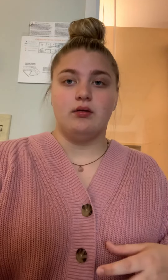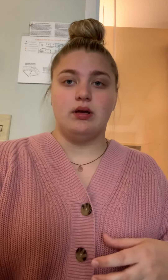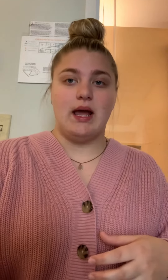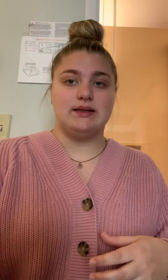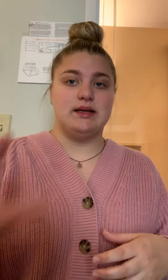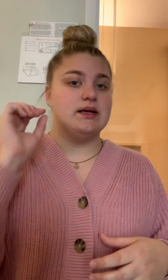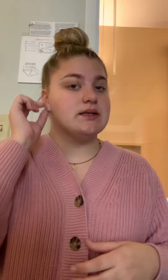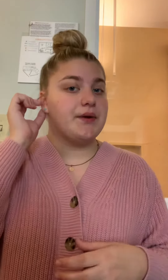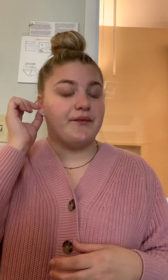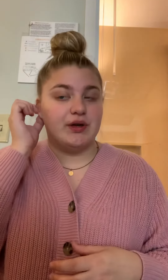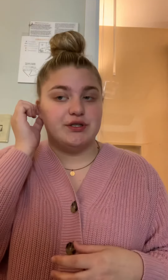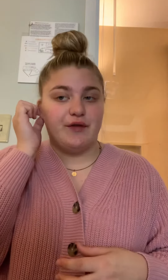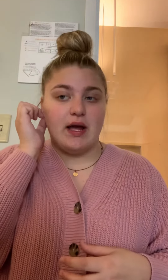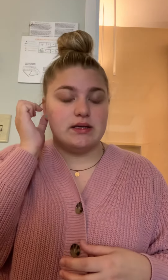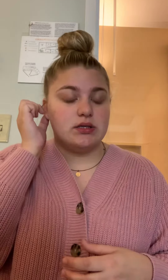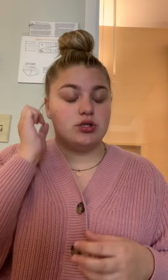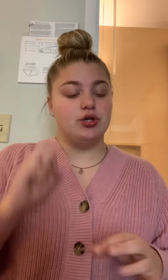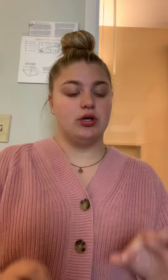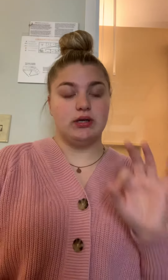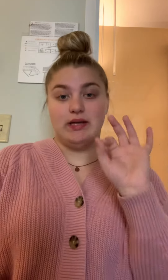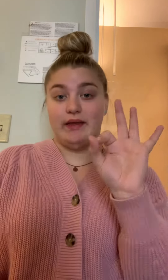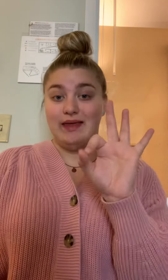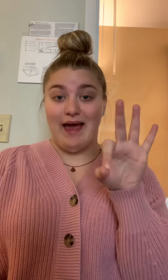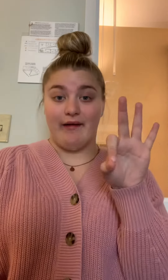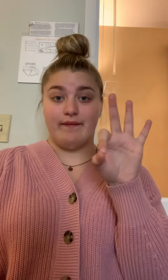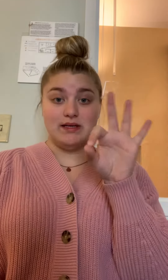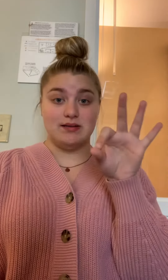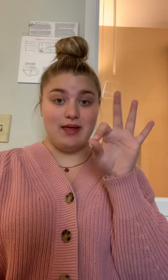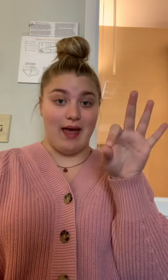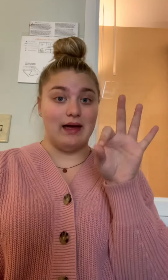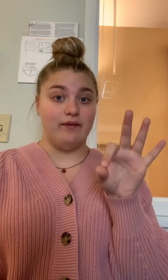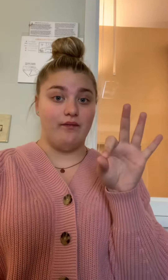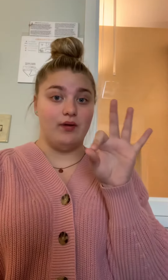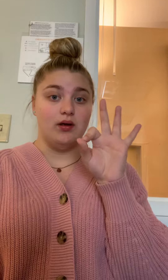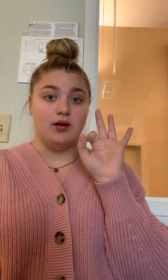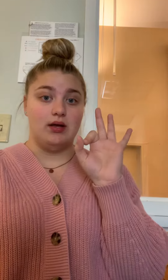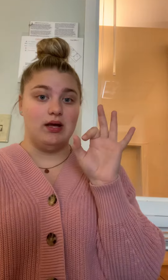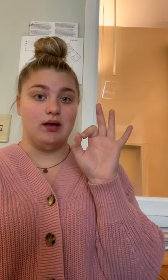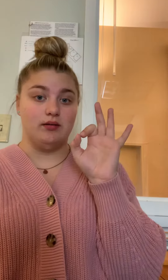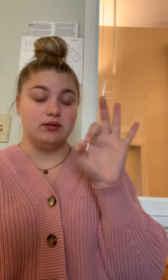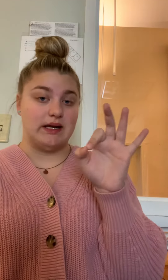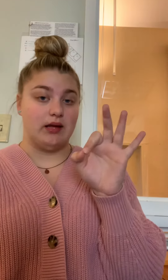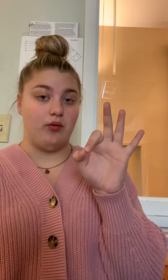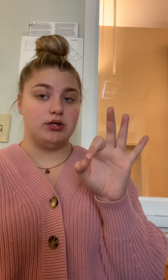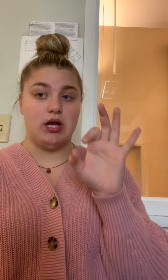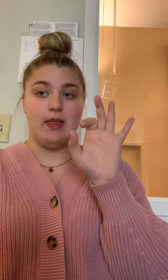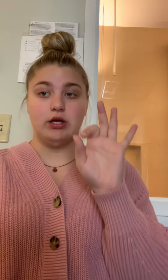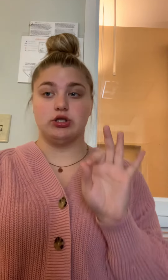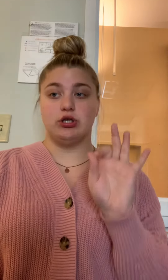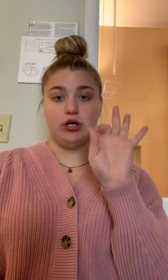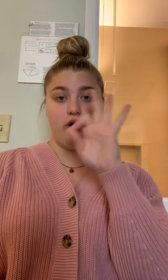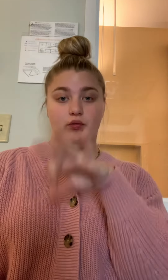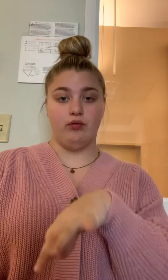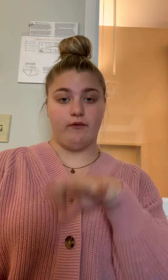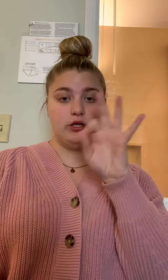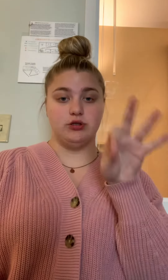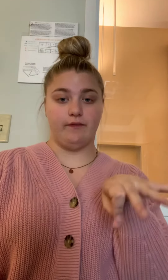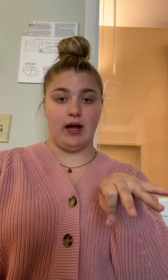Next is french fries. So you're going to take the F. This is the F in sign language and then you're just going to go french fry,